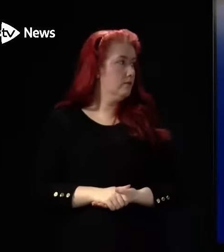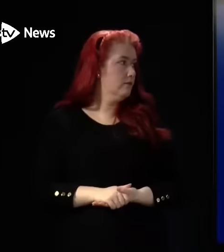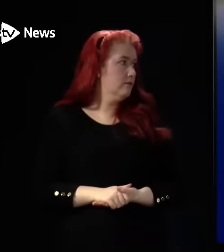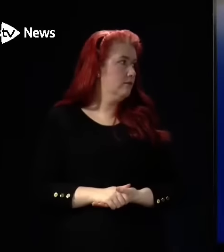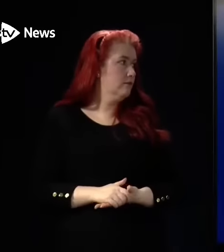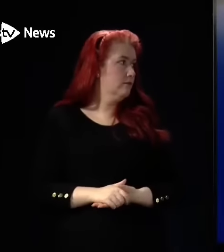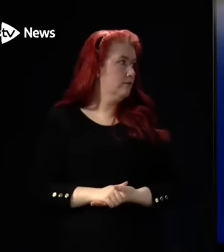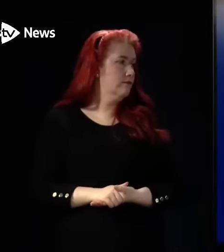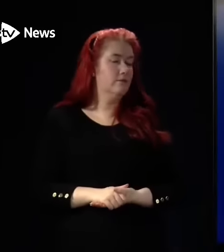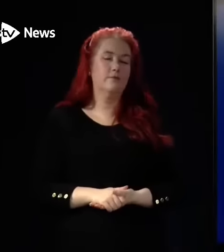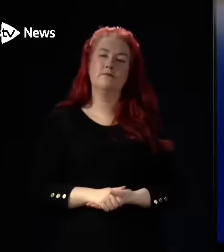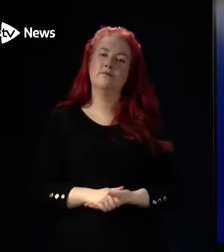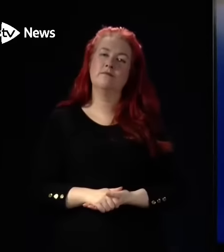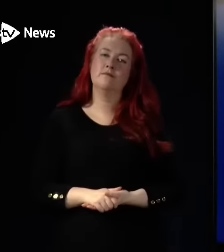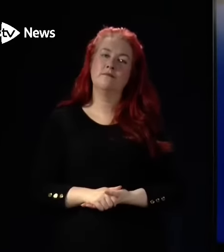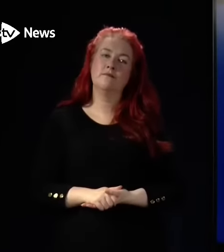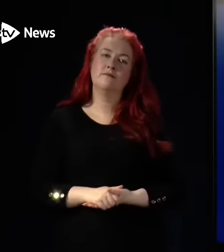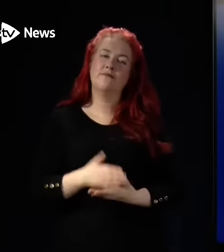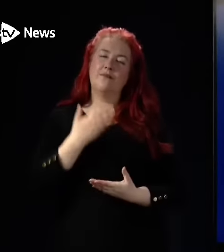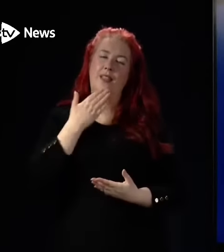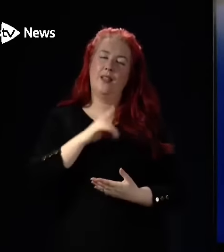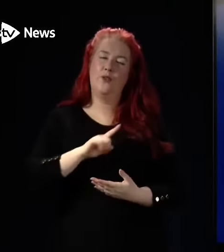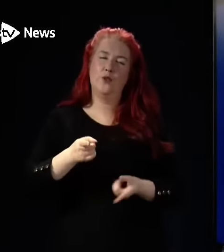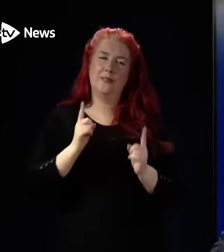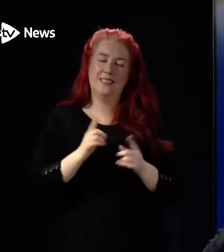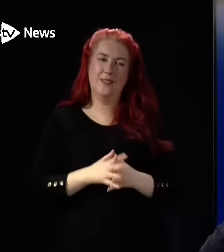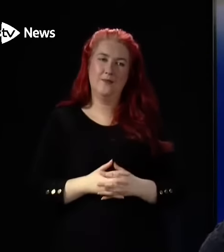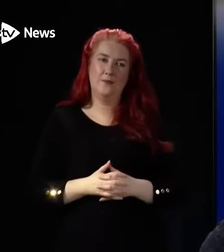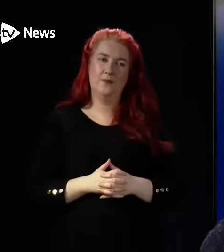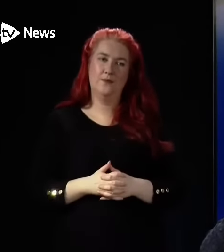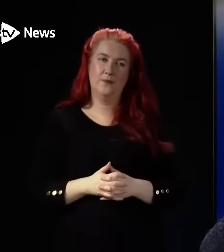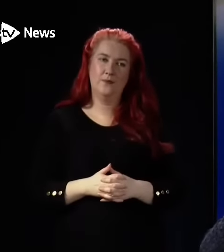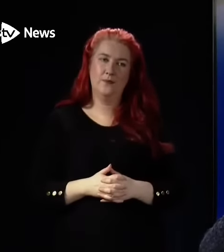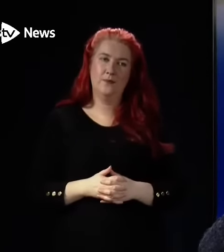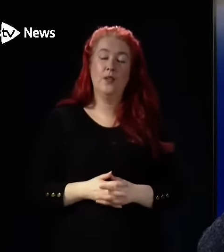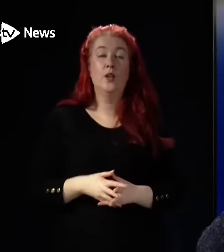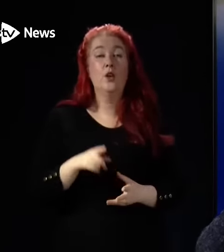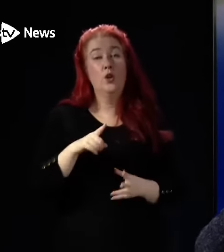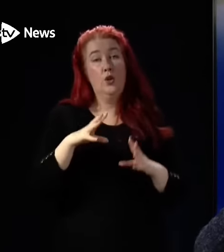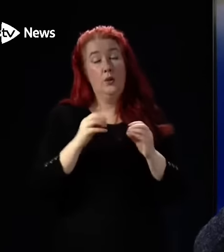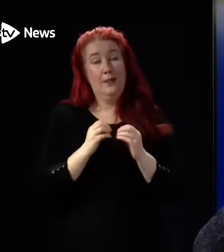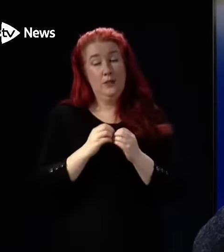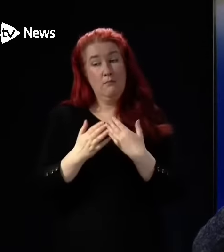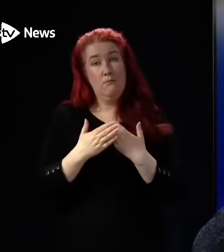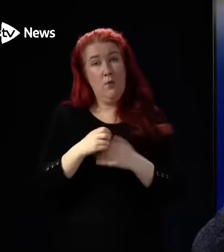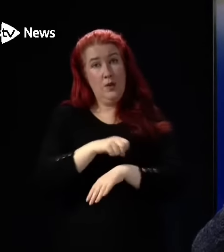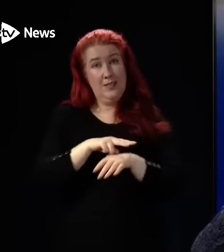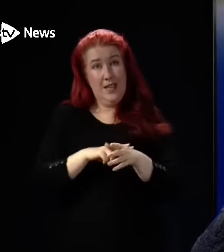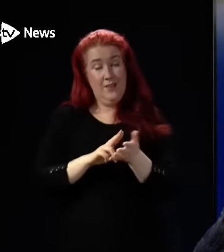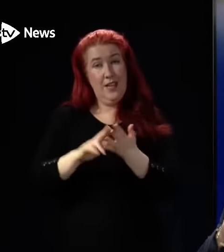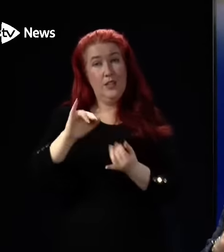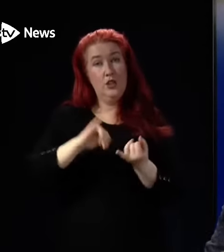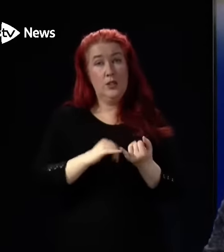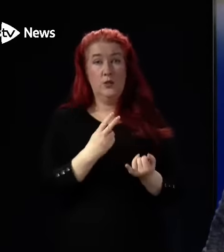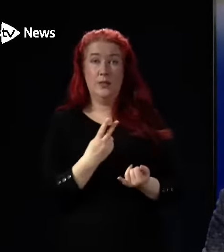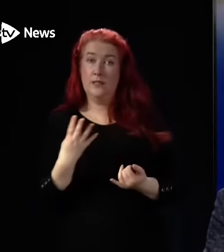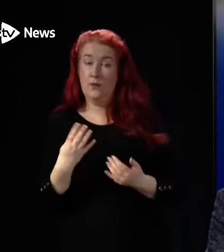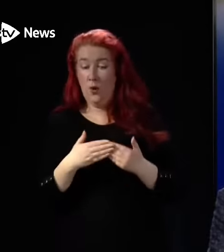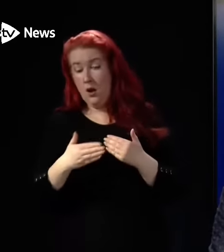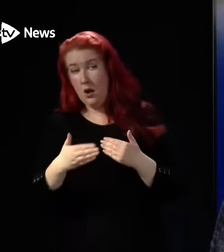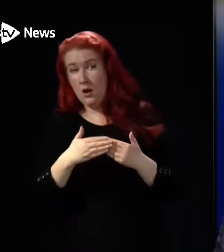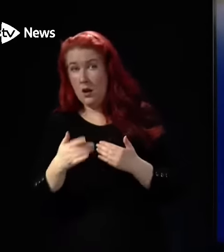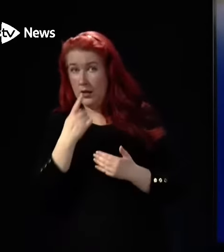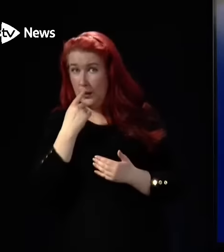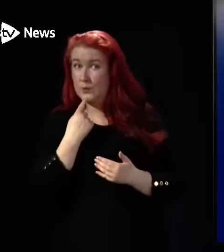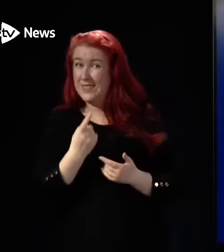Thanks, First Minister. You mentioned that there will be more staff for NHS 24 in the coming weeks. Can you say how many and also